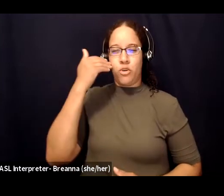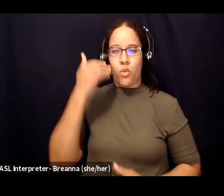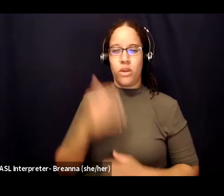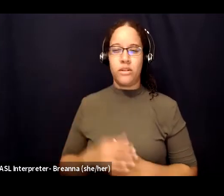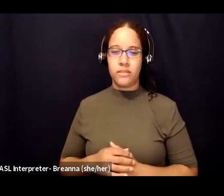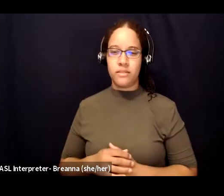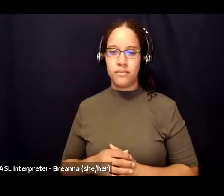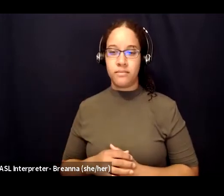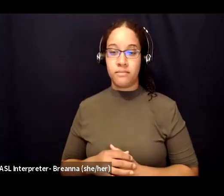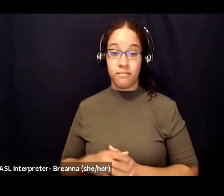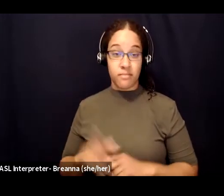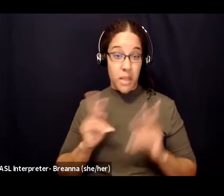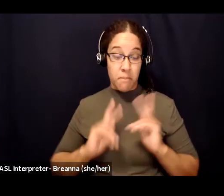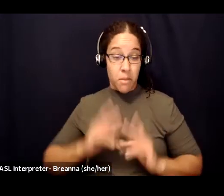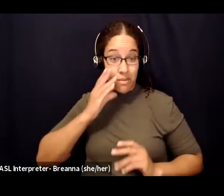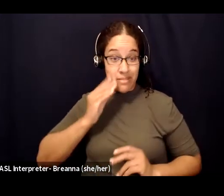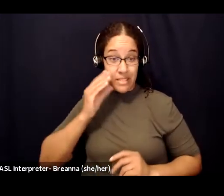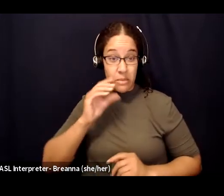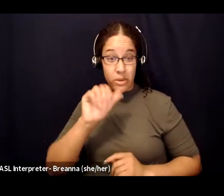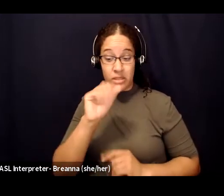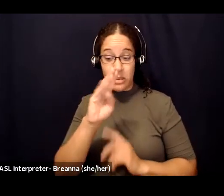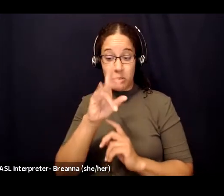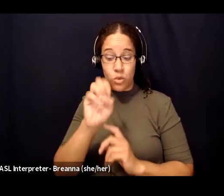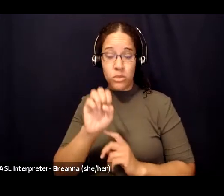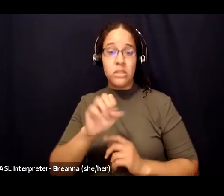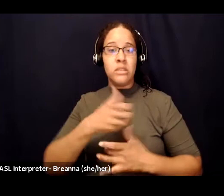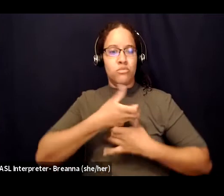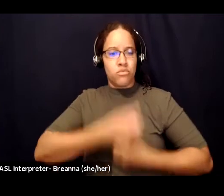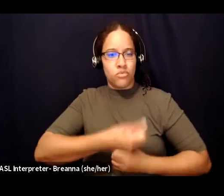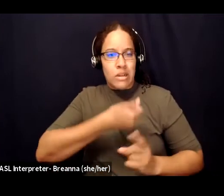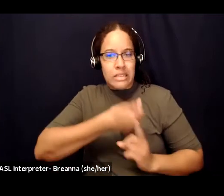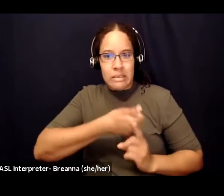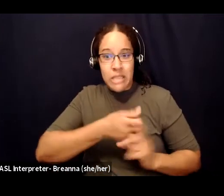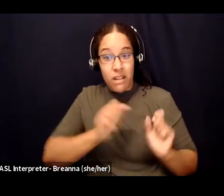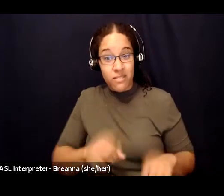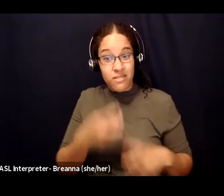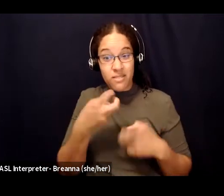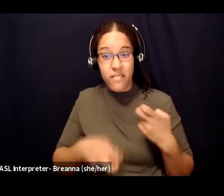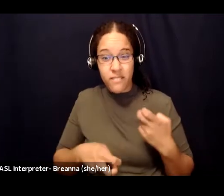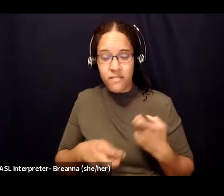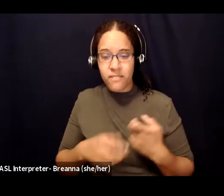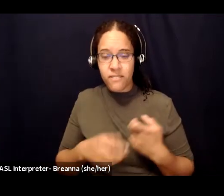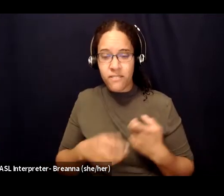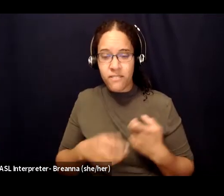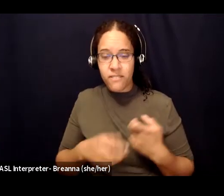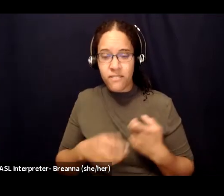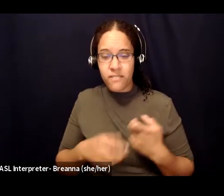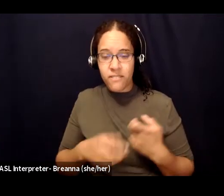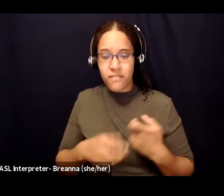experienced abuse to trust themselves, to trust others, to even assess what is the right decision, what is the right time and the right thing to